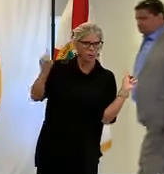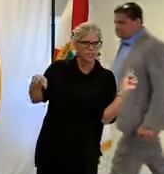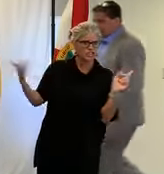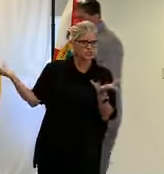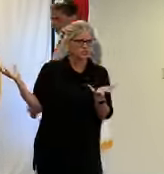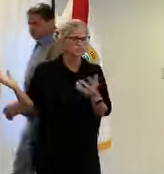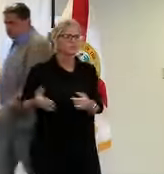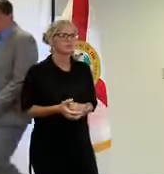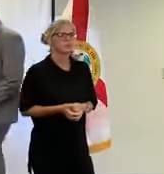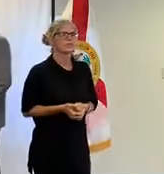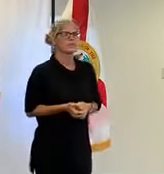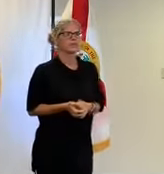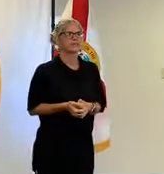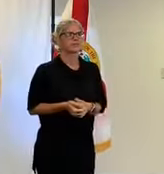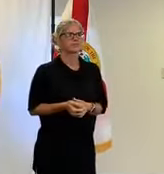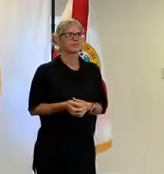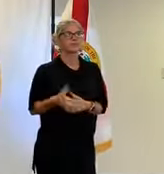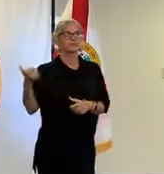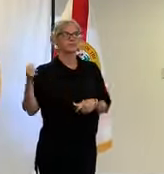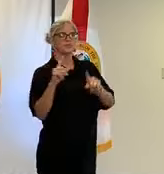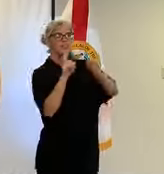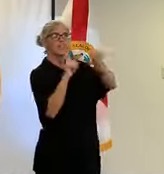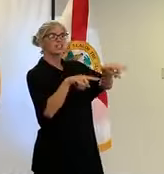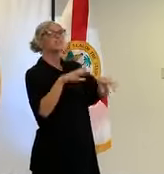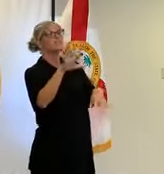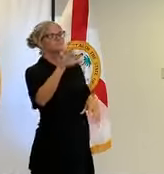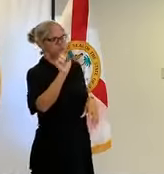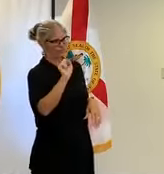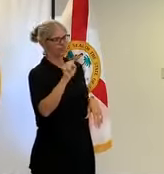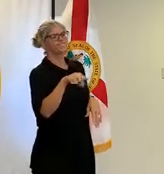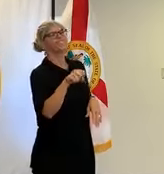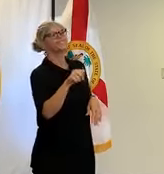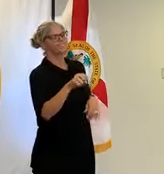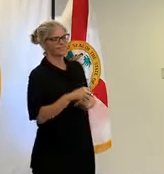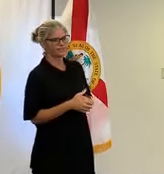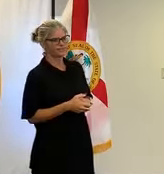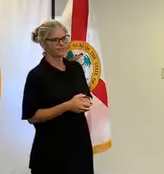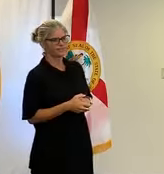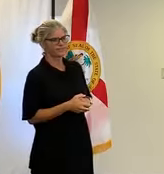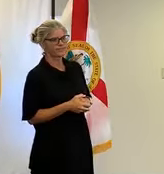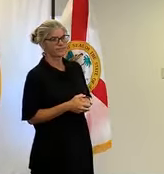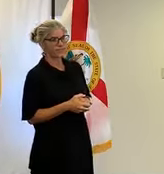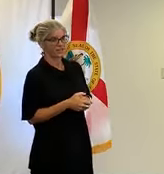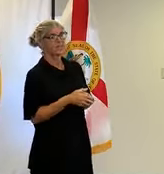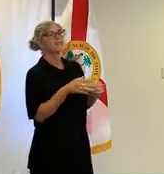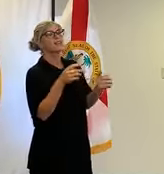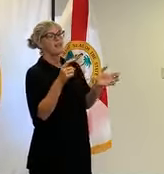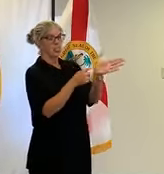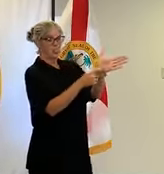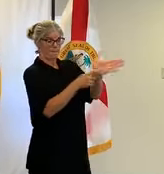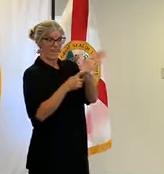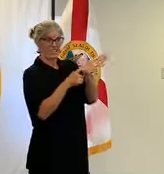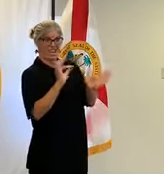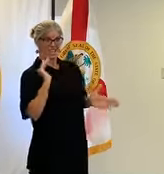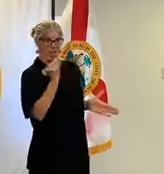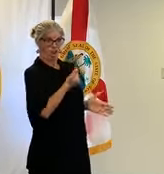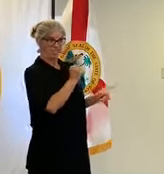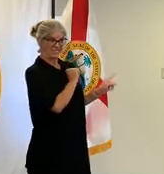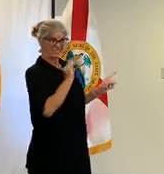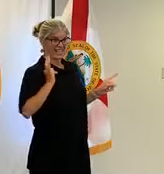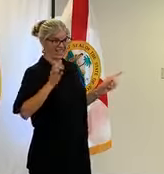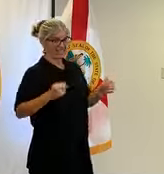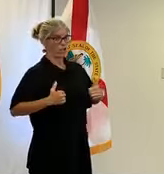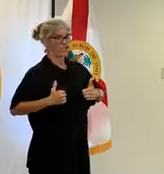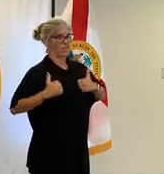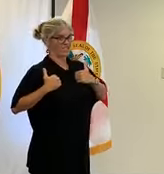so that's coming in along the lines with the the mandate of all the staff and resident testing that's